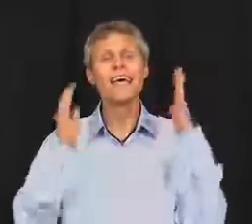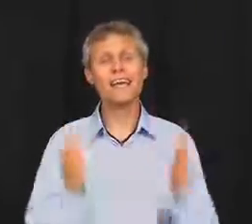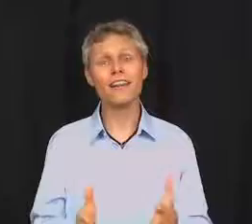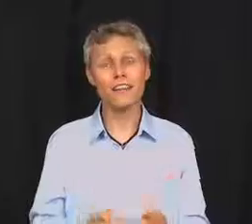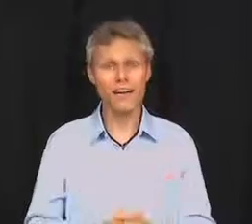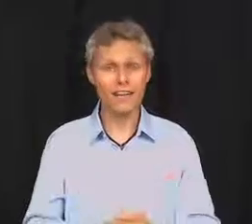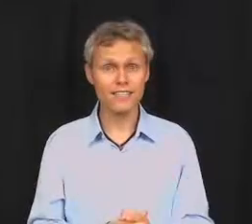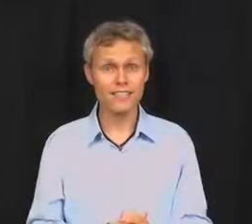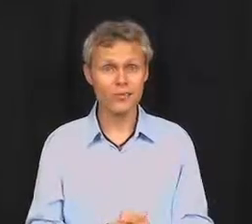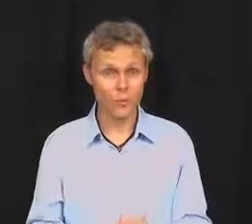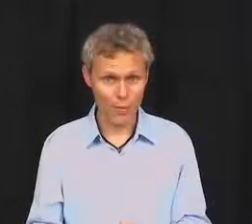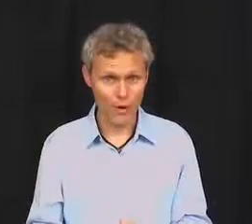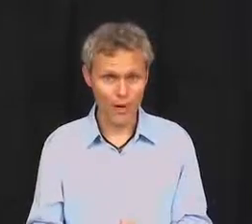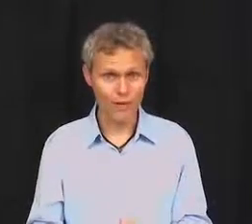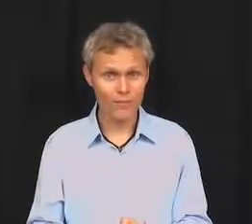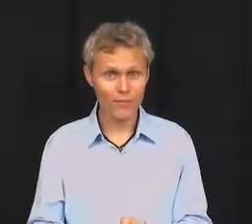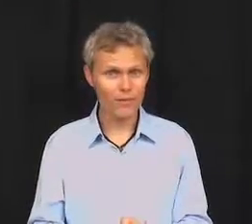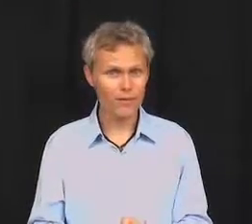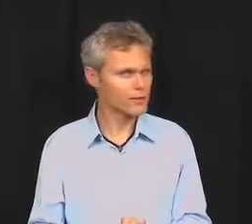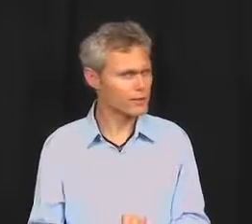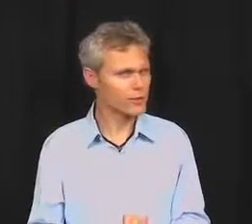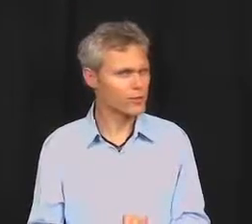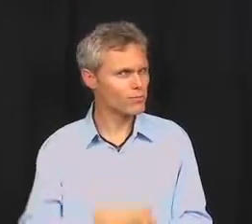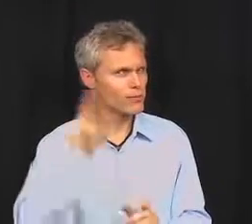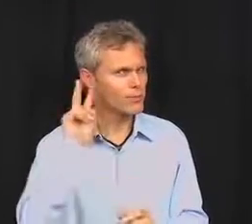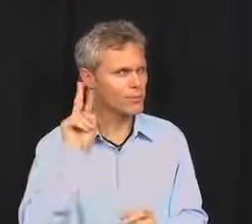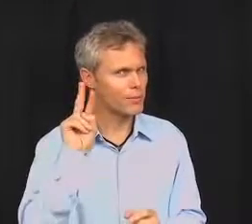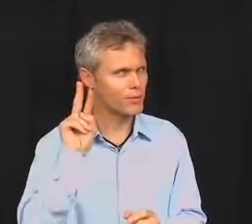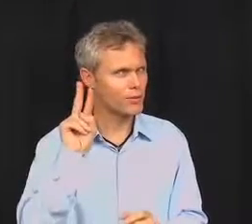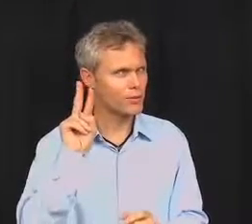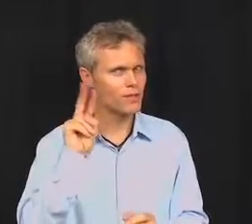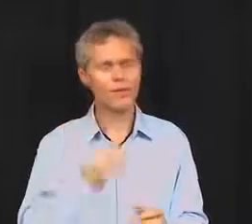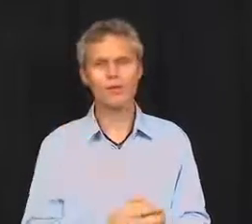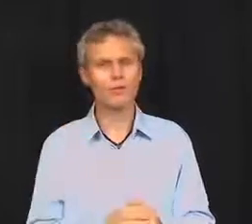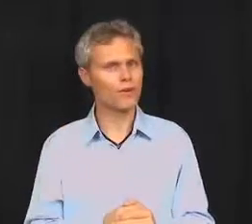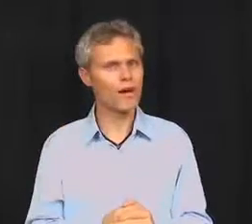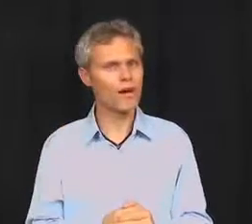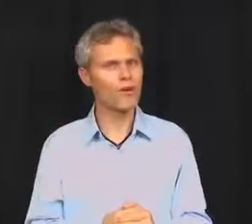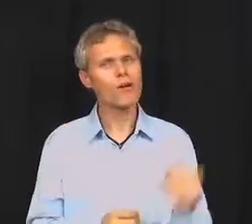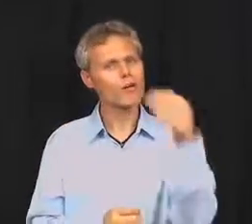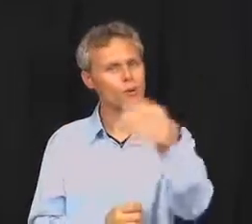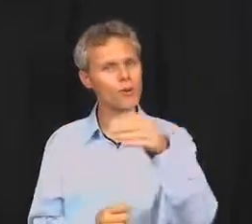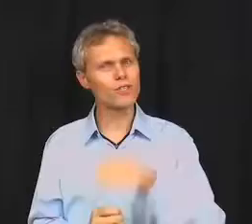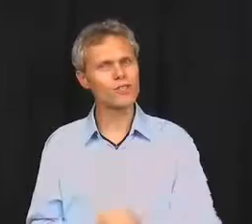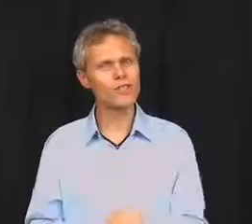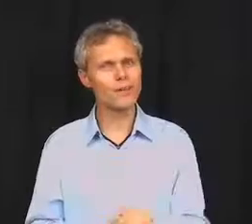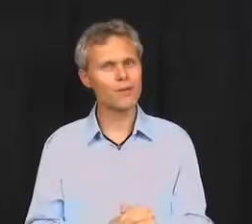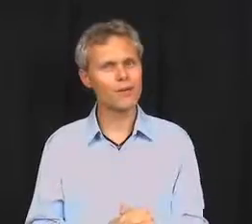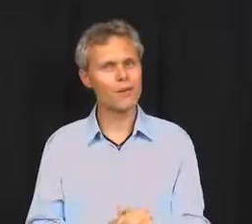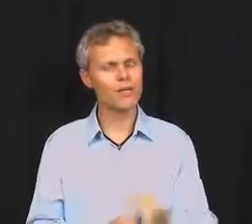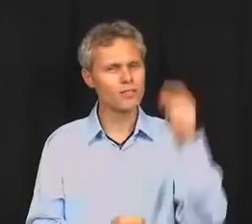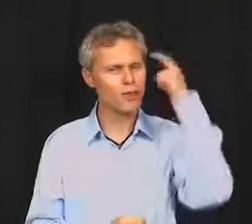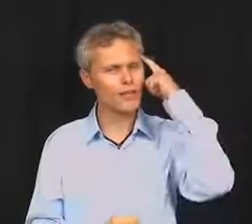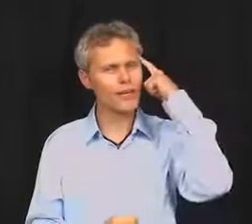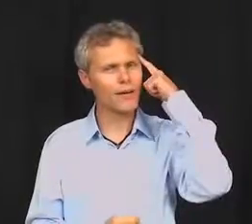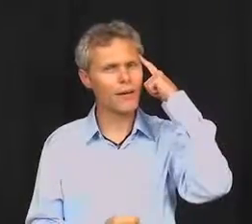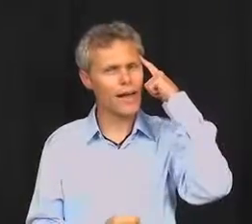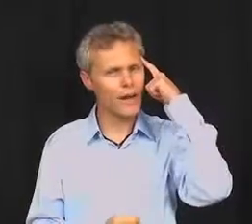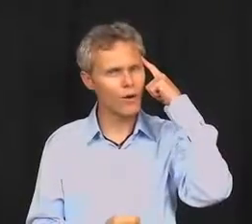In the next webinar, I'll teach you step number two. But for now, focus on step number one. Start thinking about how